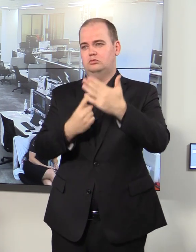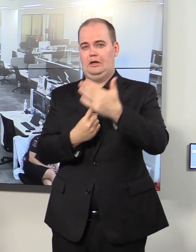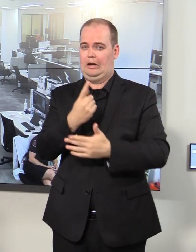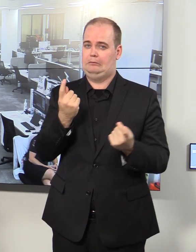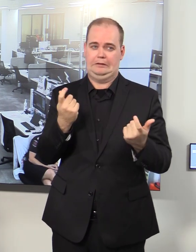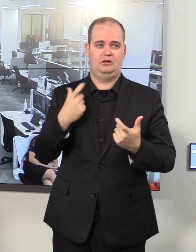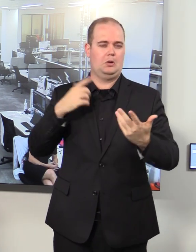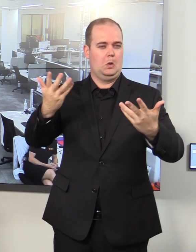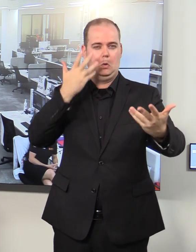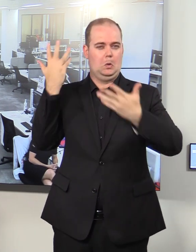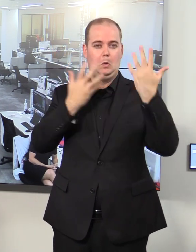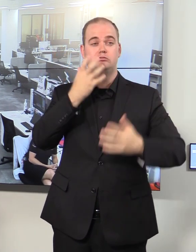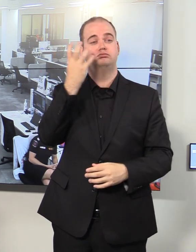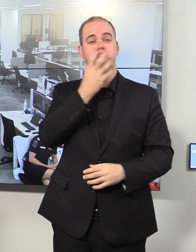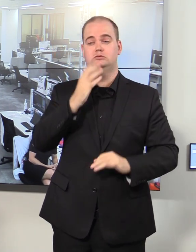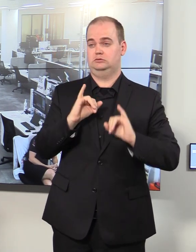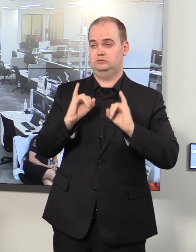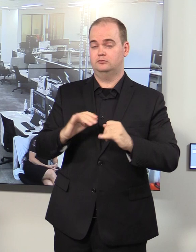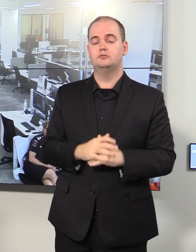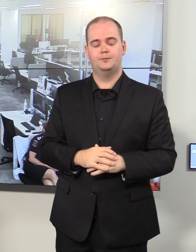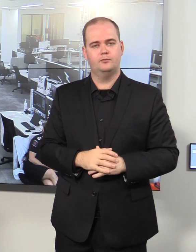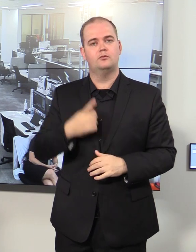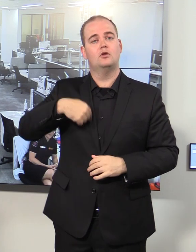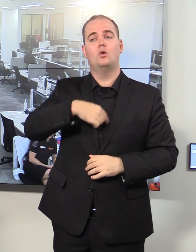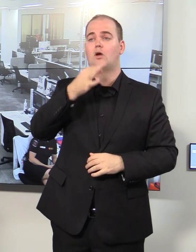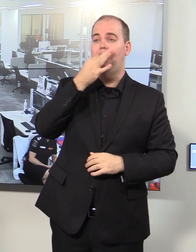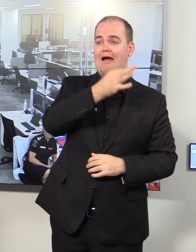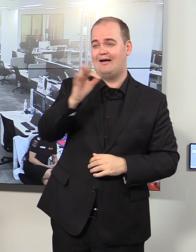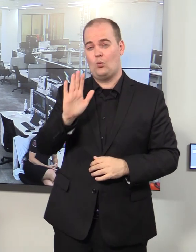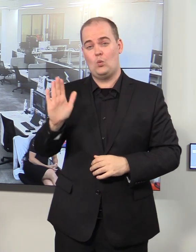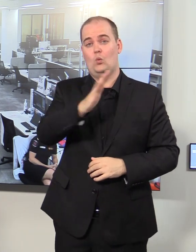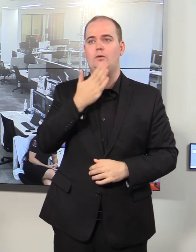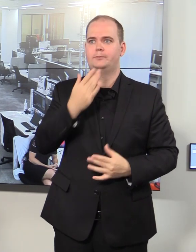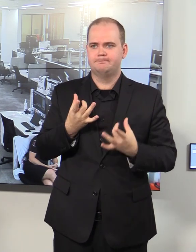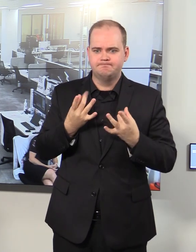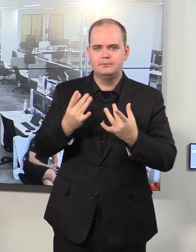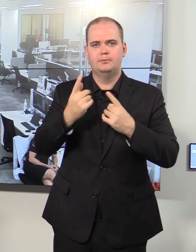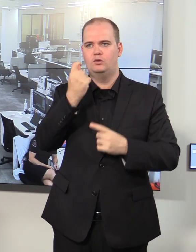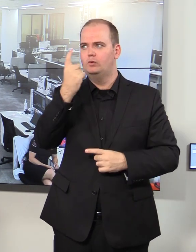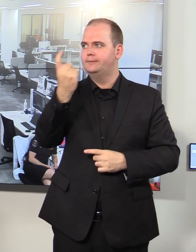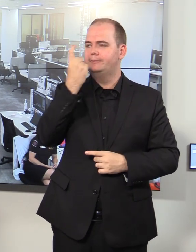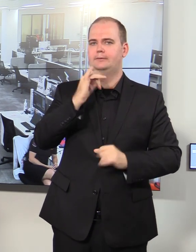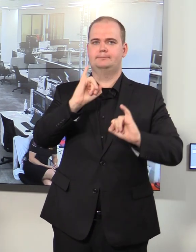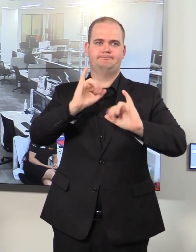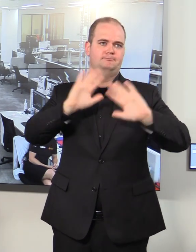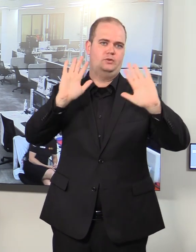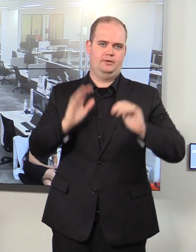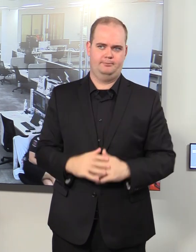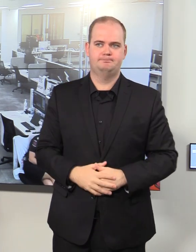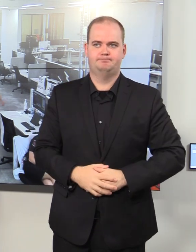conditions and we're asking everybody to be prepared for these conditions over the weekend.